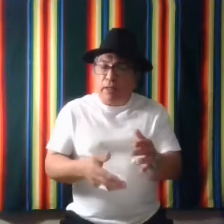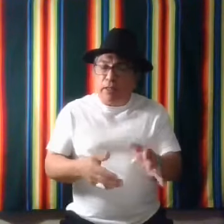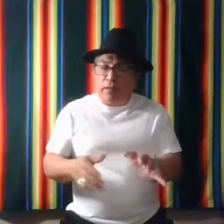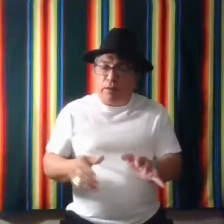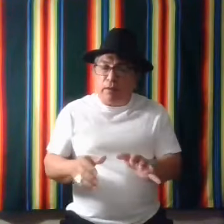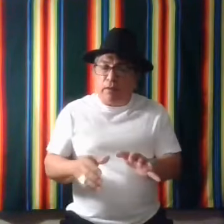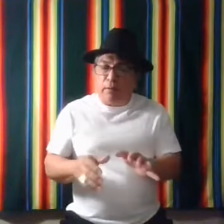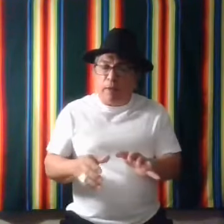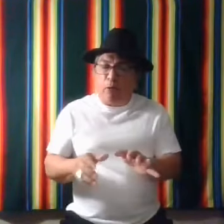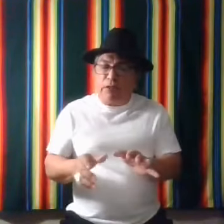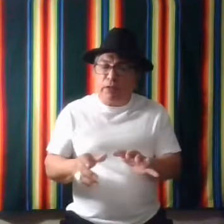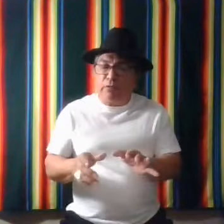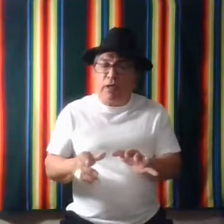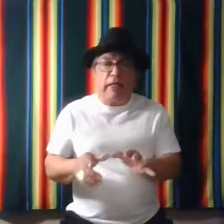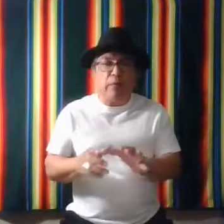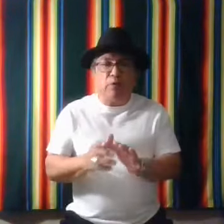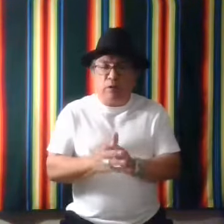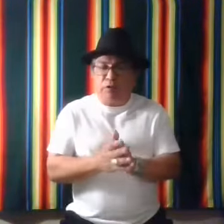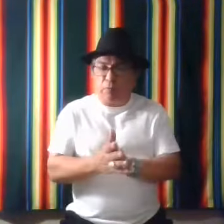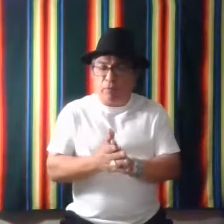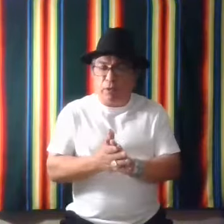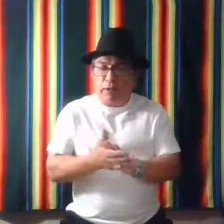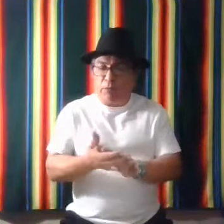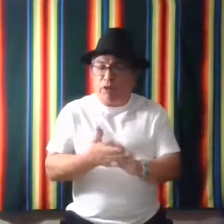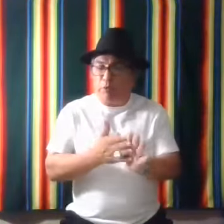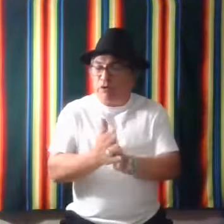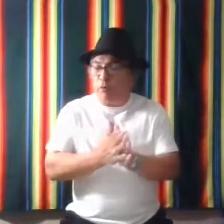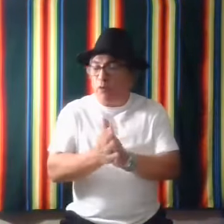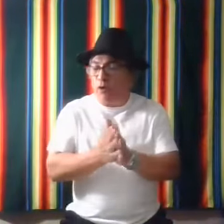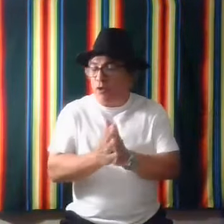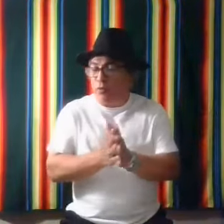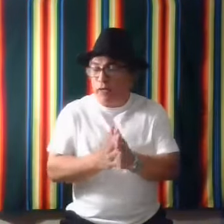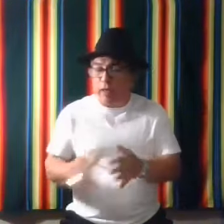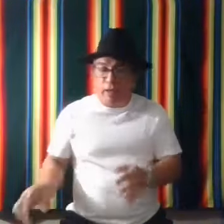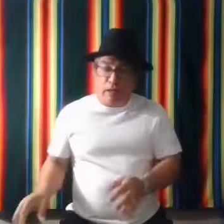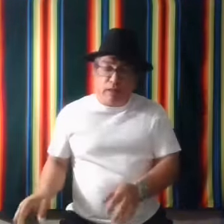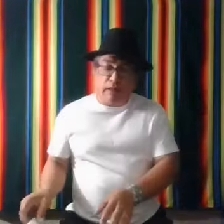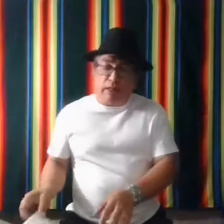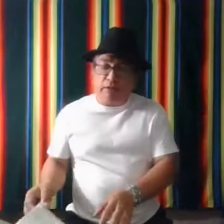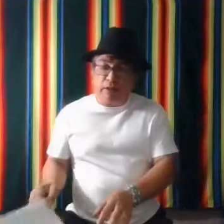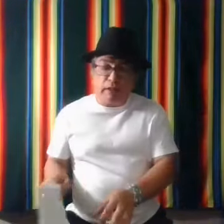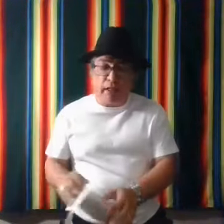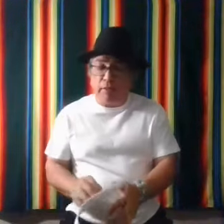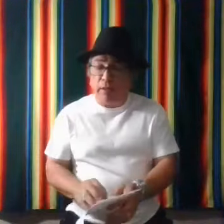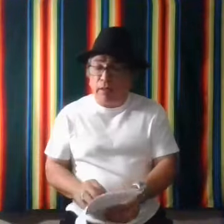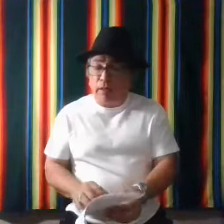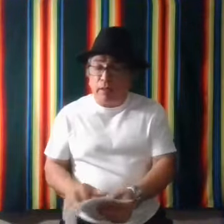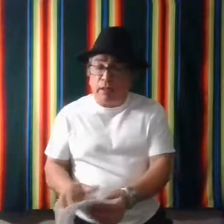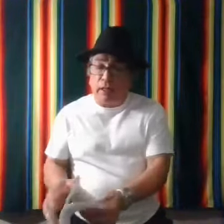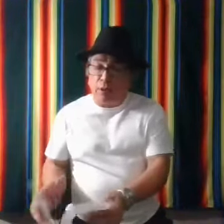Uh, I always, uh, try to keep it as simple as possible. So what we're going to do right now, actually today, I, I came up